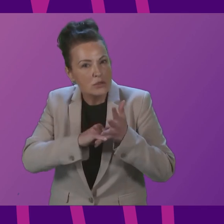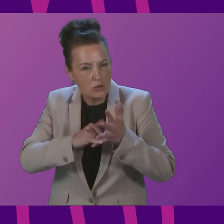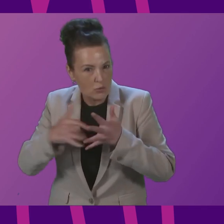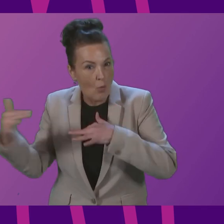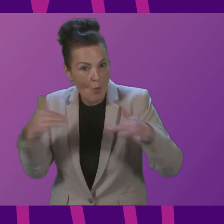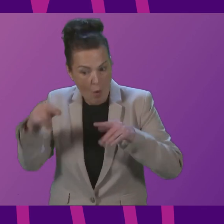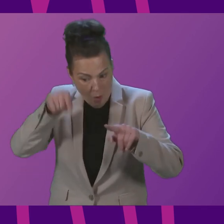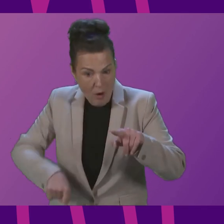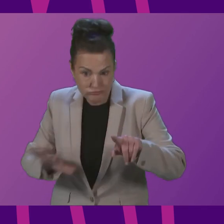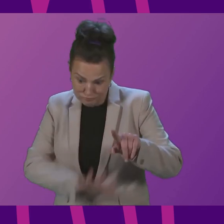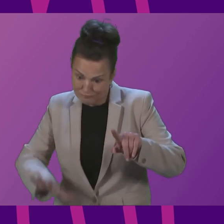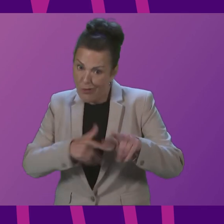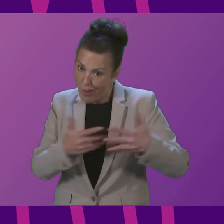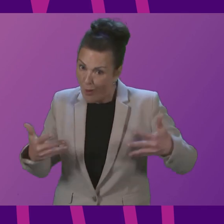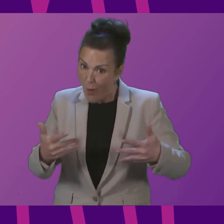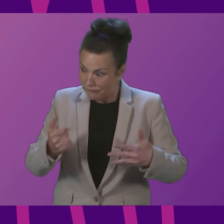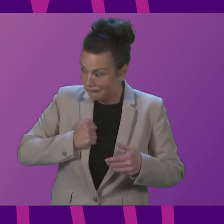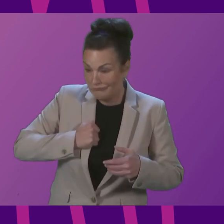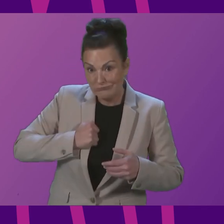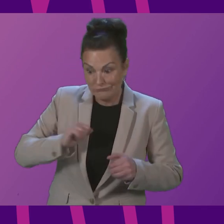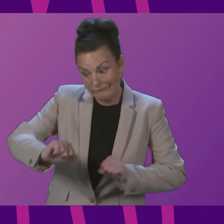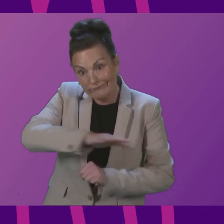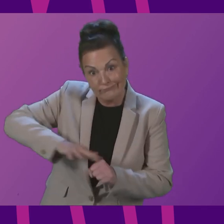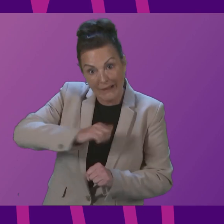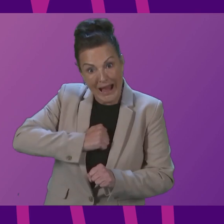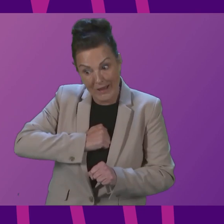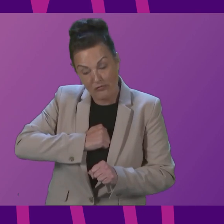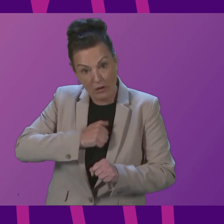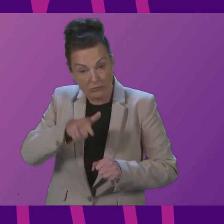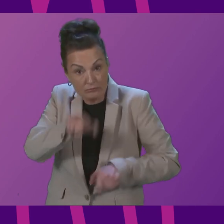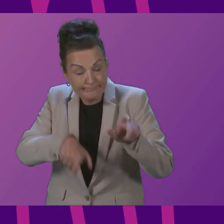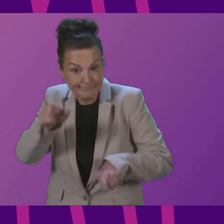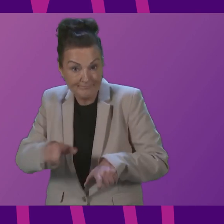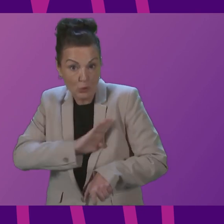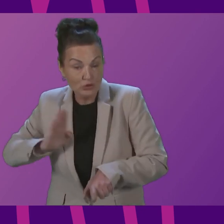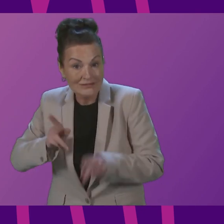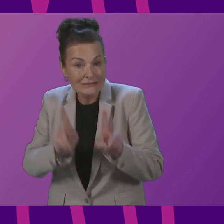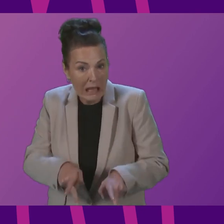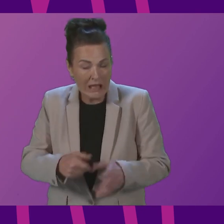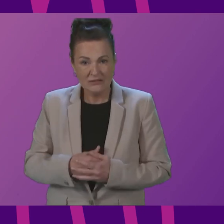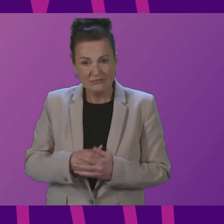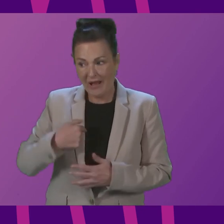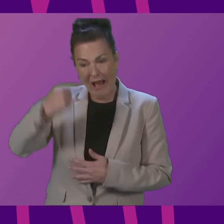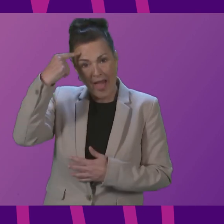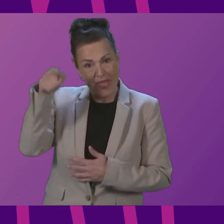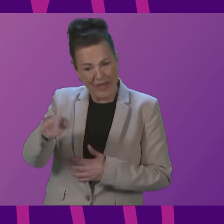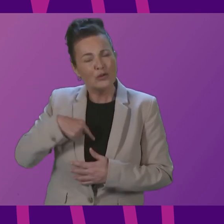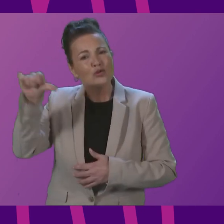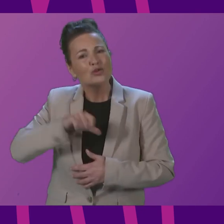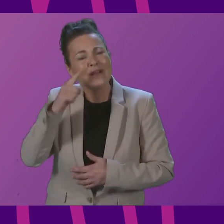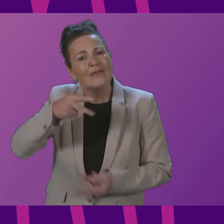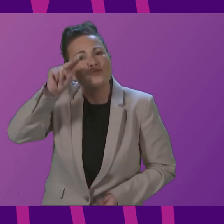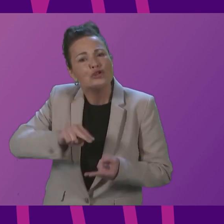-5 commando based in my constituency I wonder if he shares my disappointment that the UK Government's Falkland Veterans Concessionary Flight Scheme